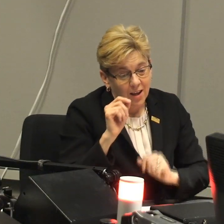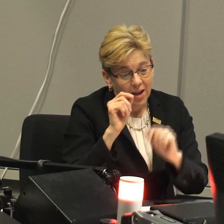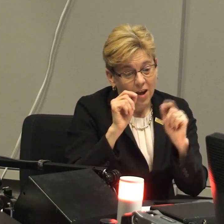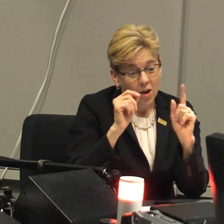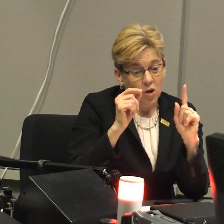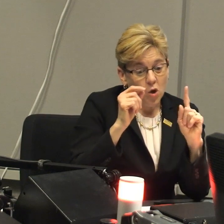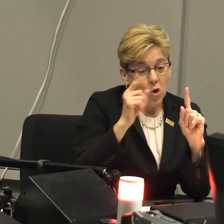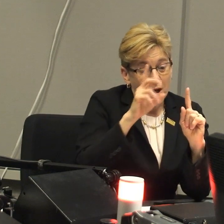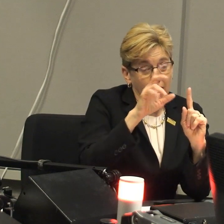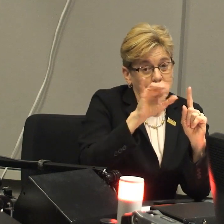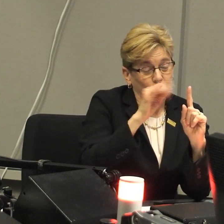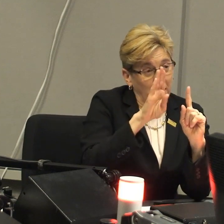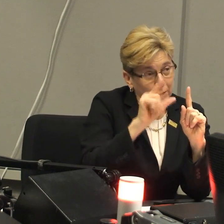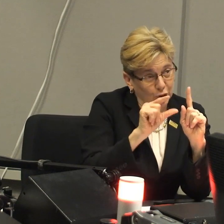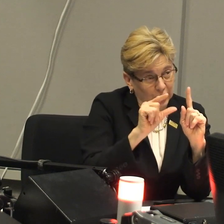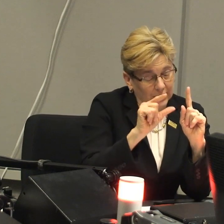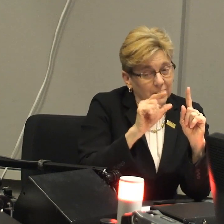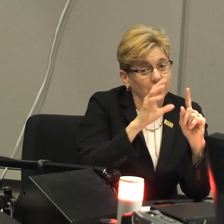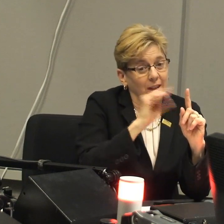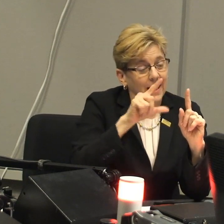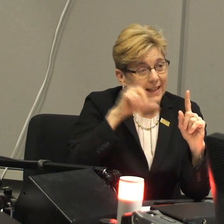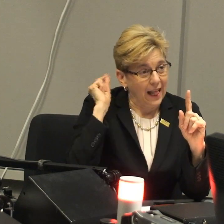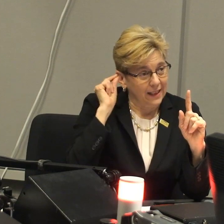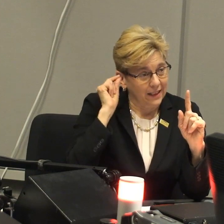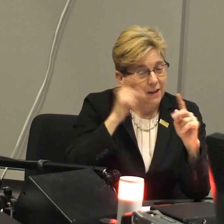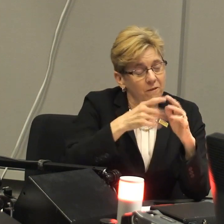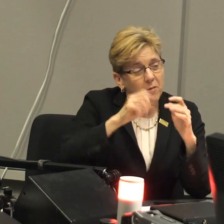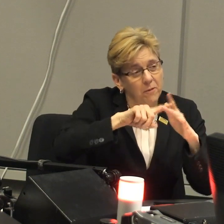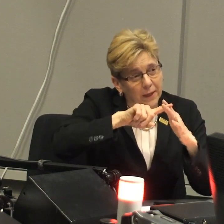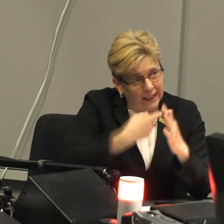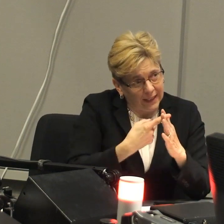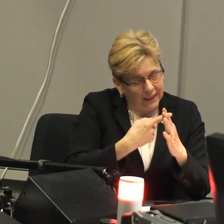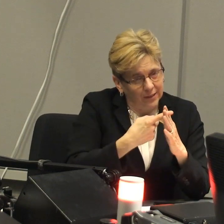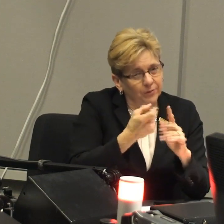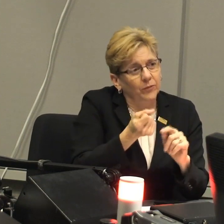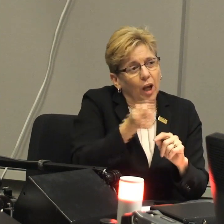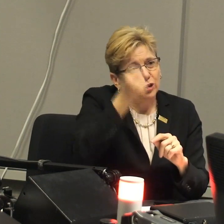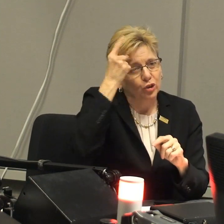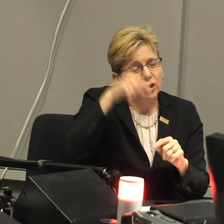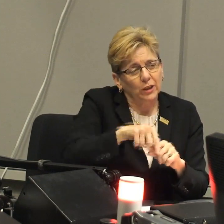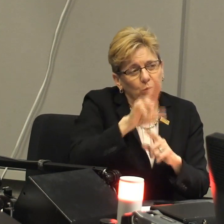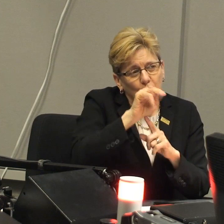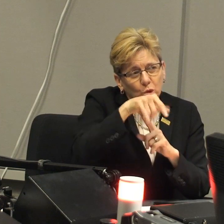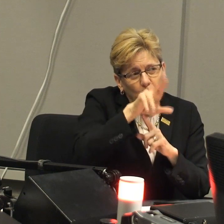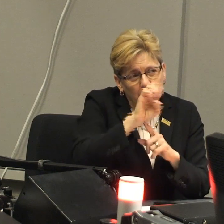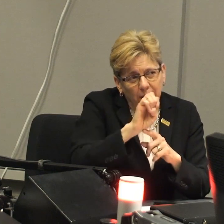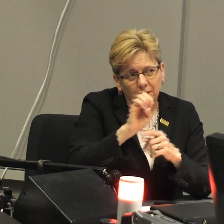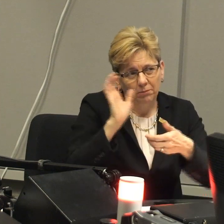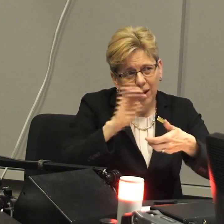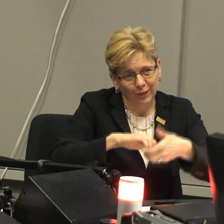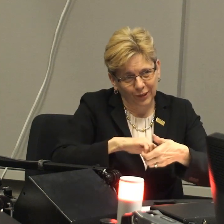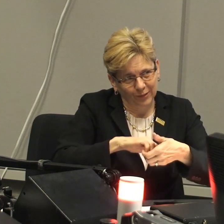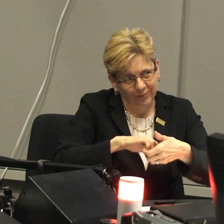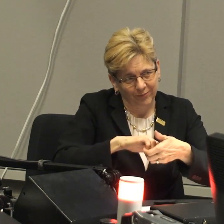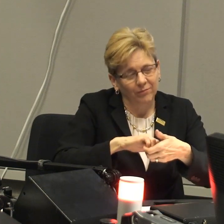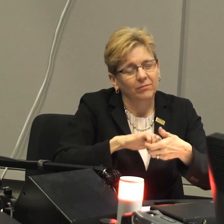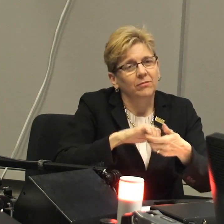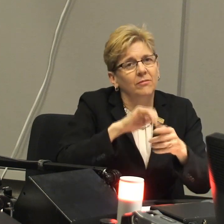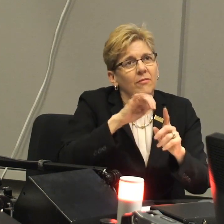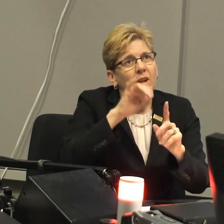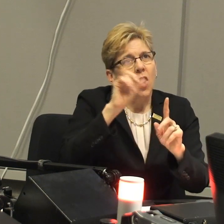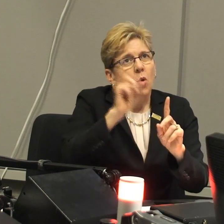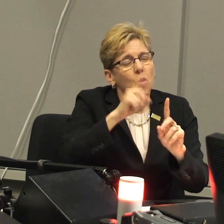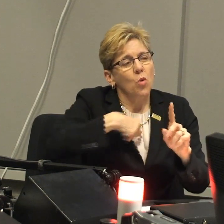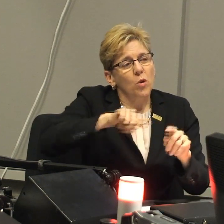Oh, well, actually, JBG and Gallaudet from the very, very beginning understood that this was a